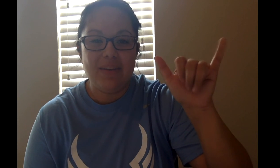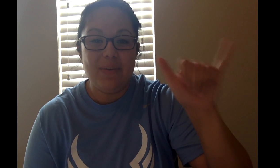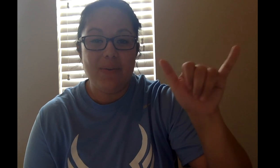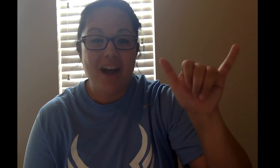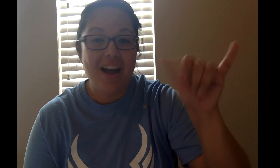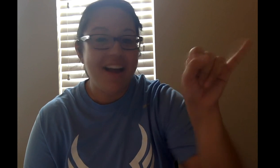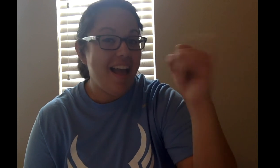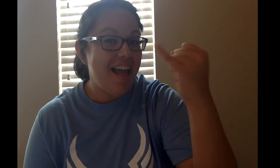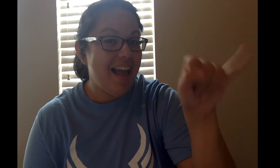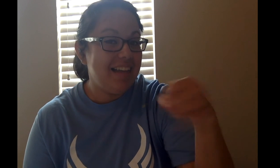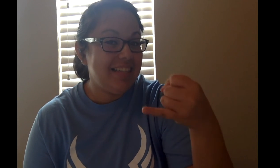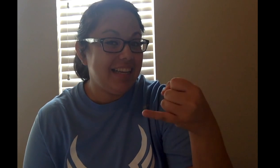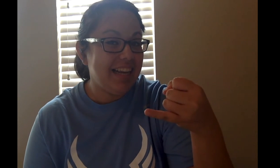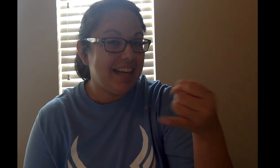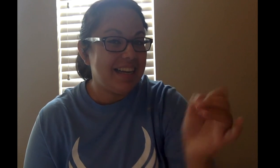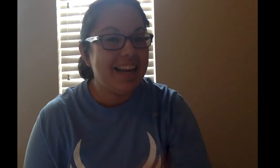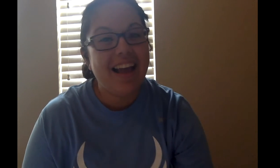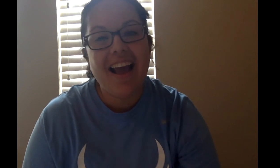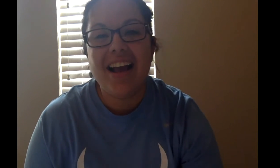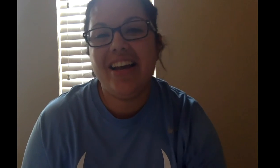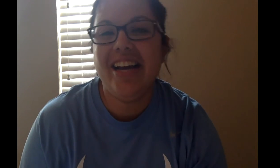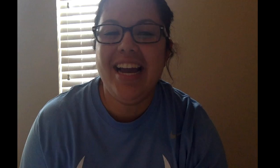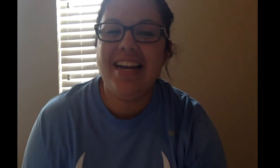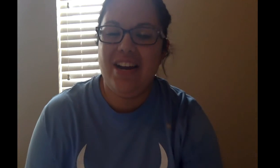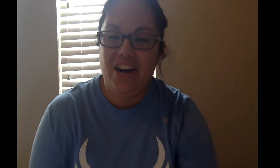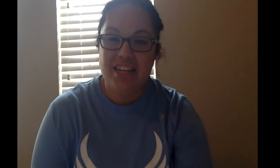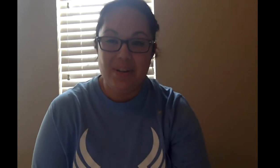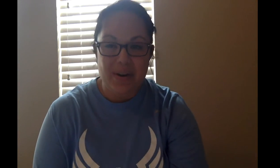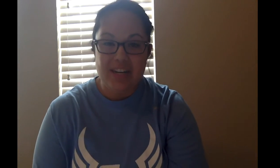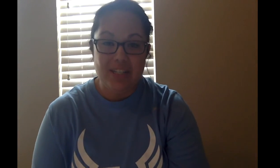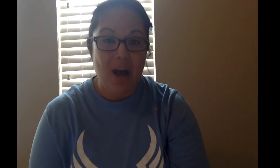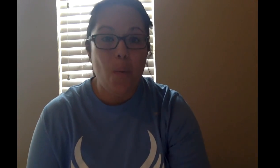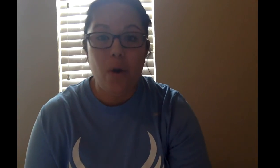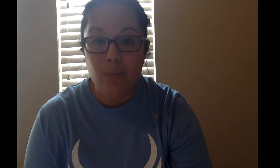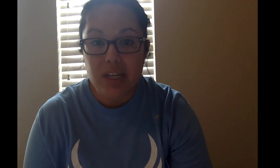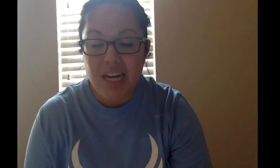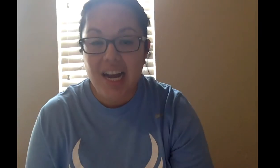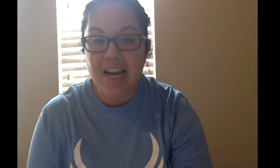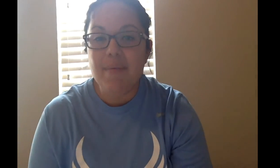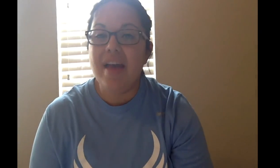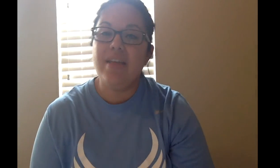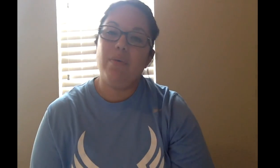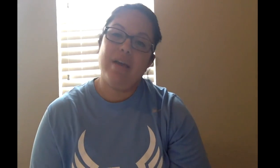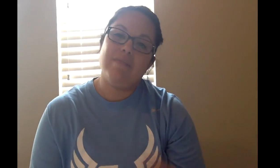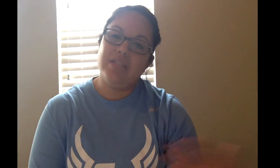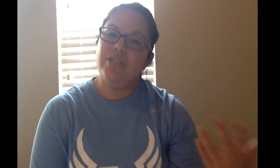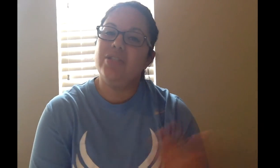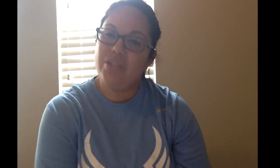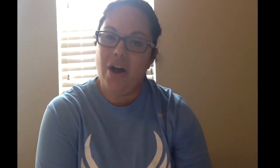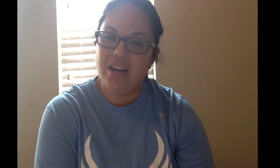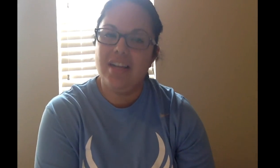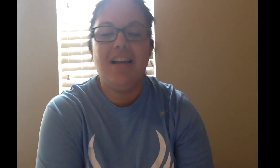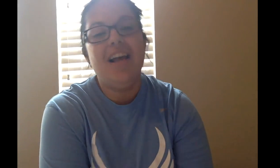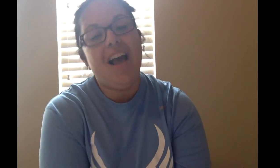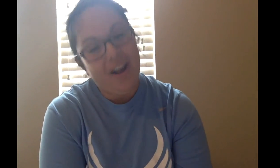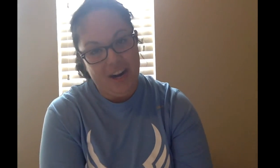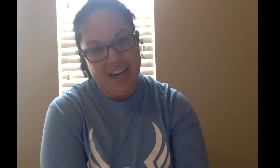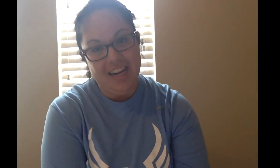Y, and Z. Good. Good. Good. right. So we're going to do that one more time, and then we'll be able to do the song. All right, guys,